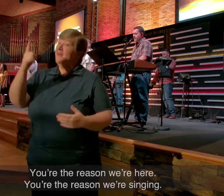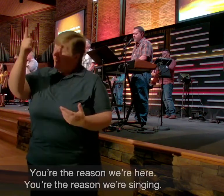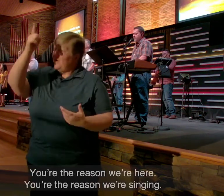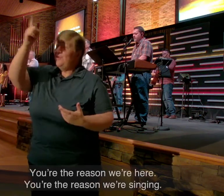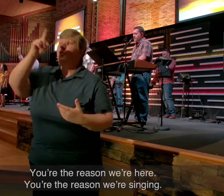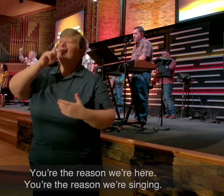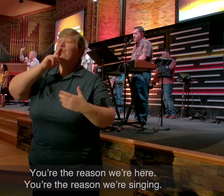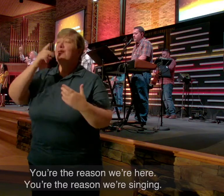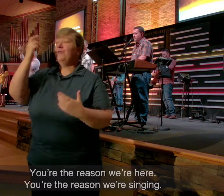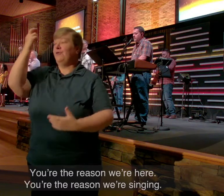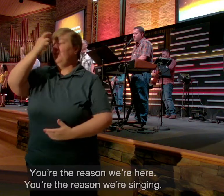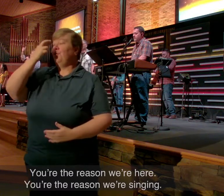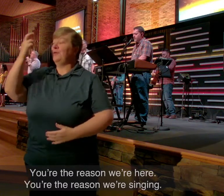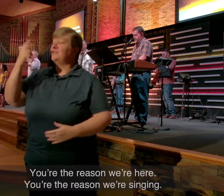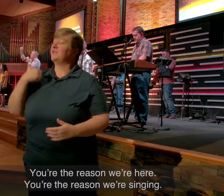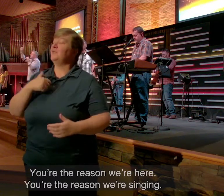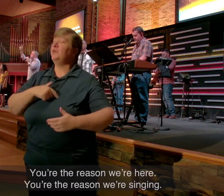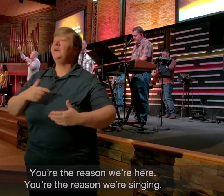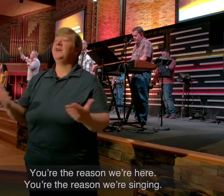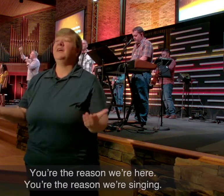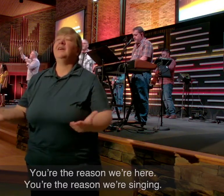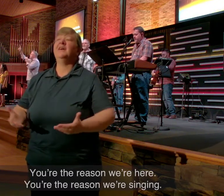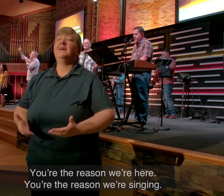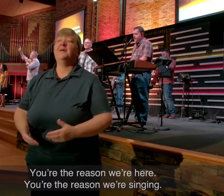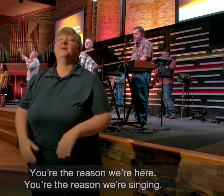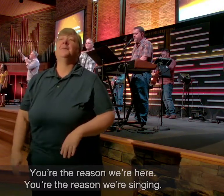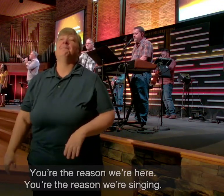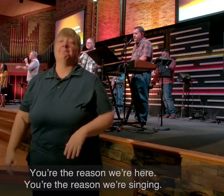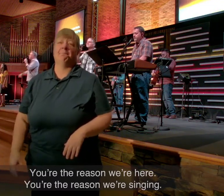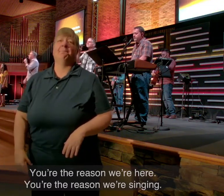You're the reason we're here.